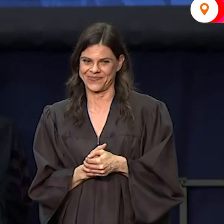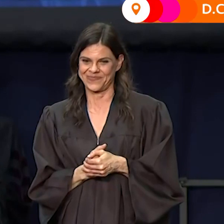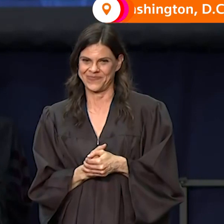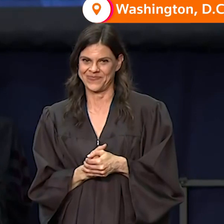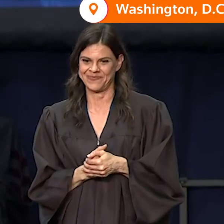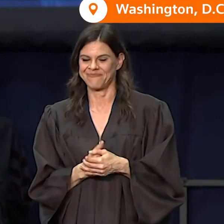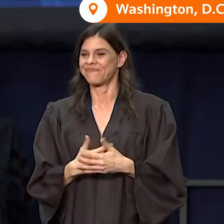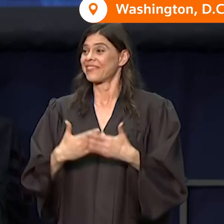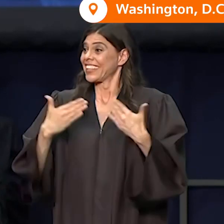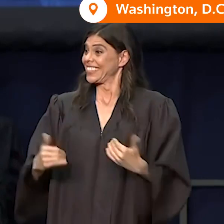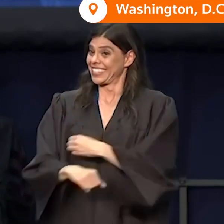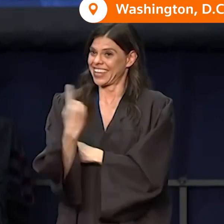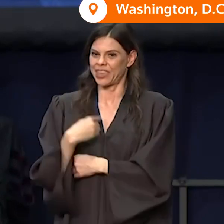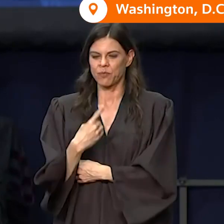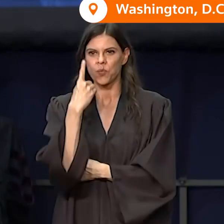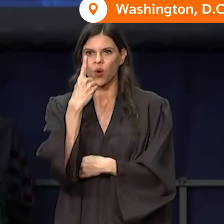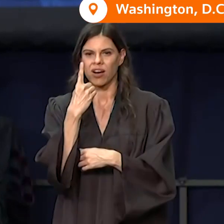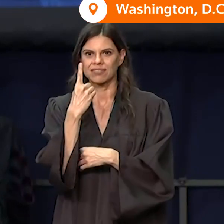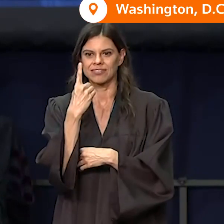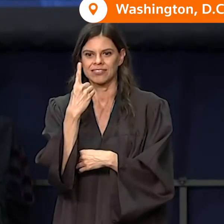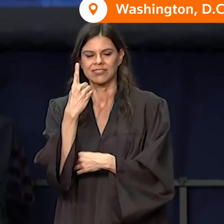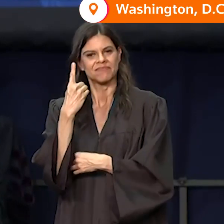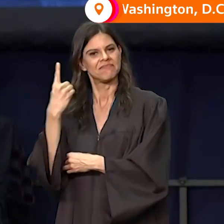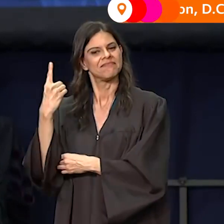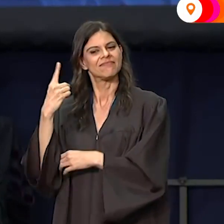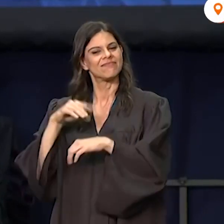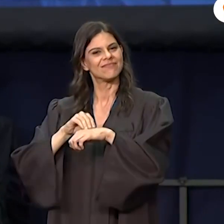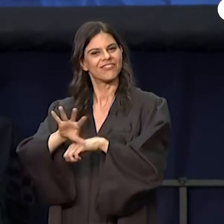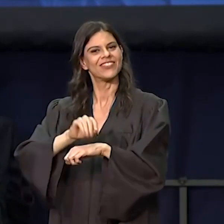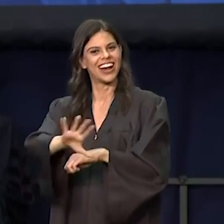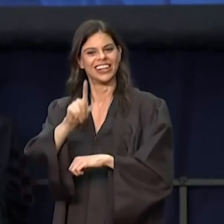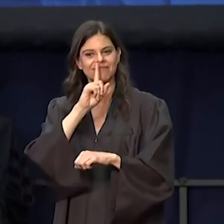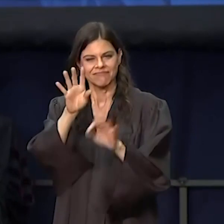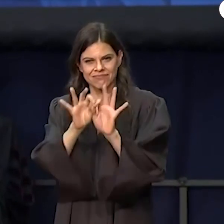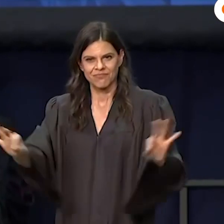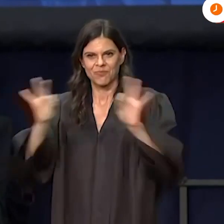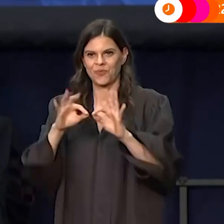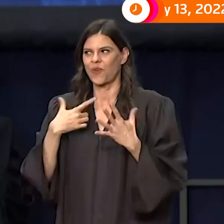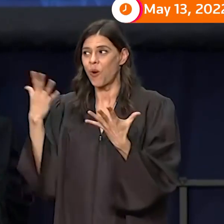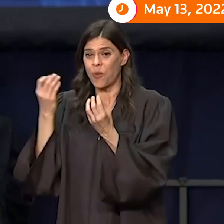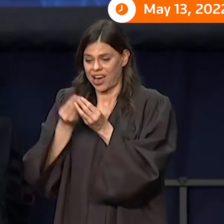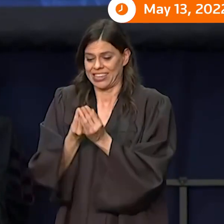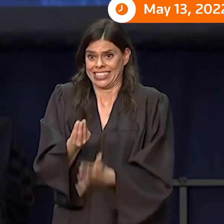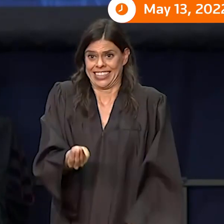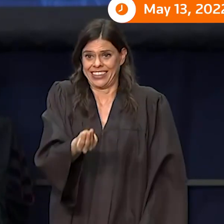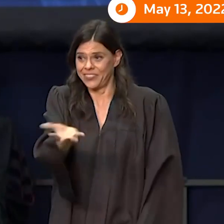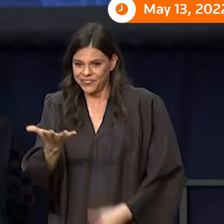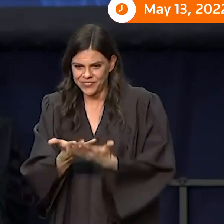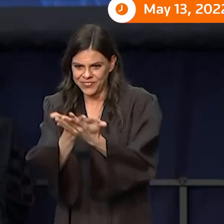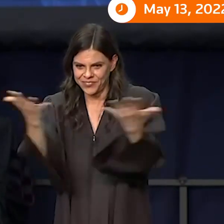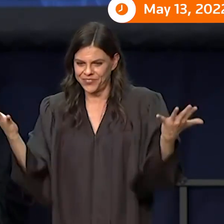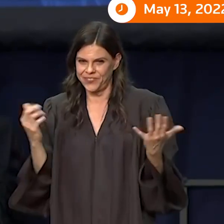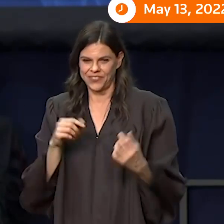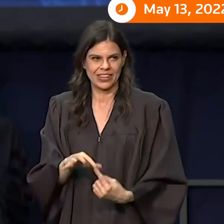I have one important piece of advice I want to share, so important that it's the